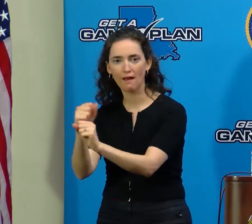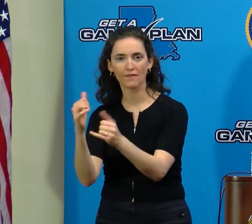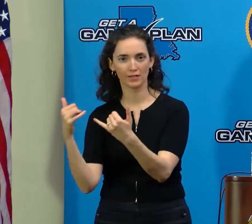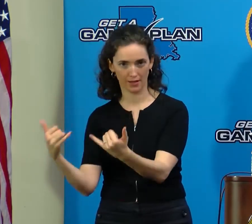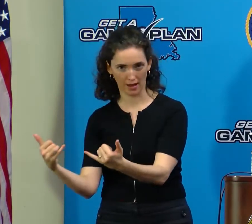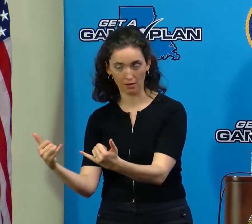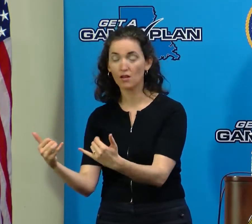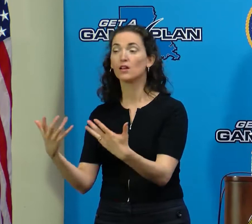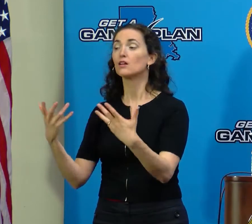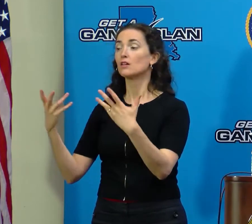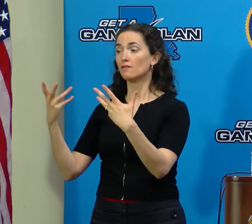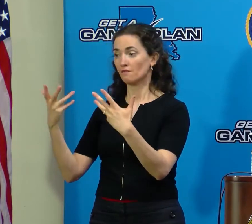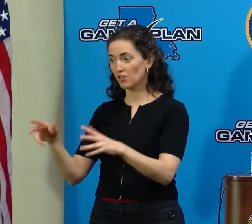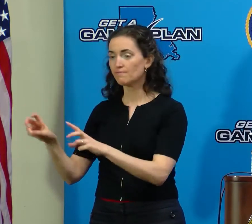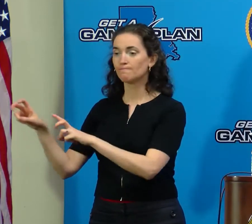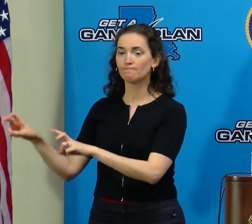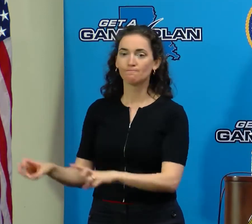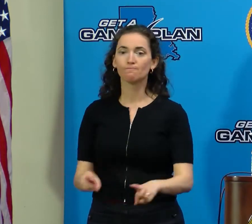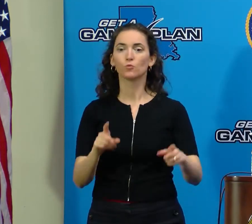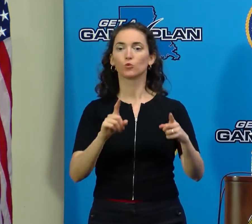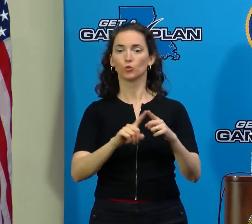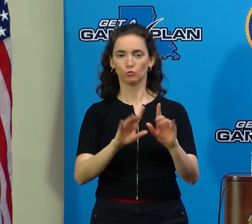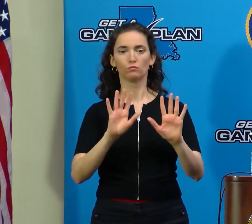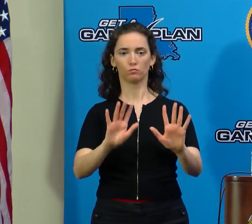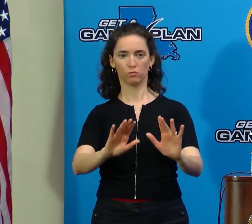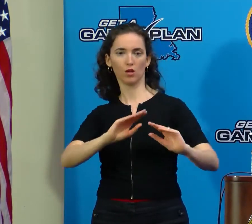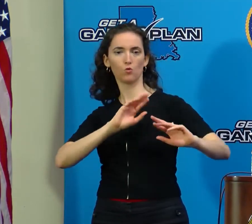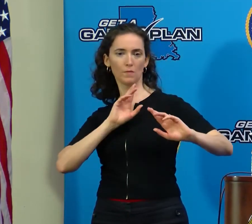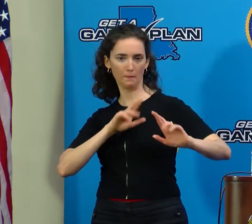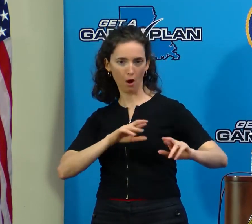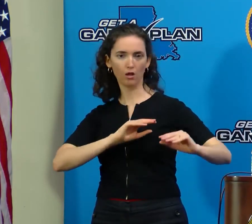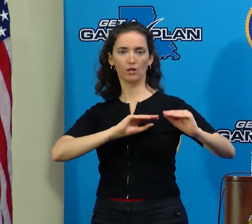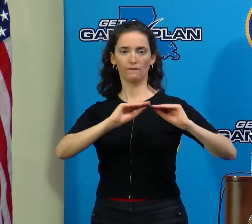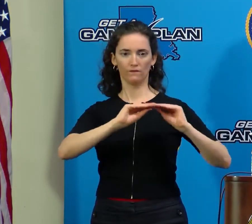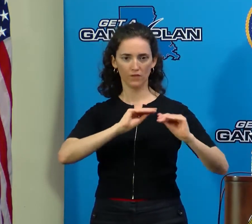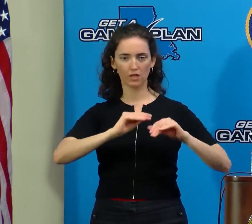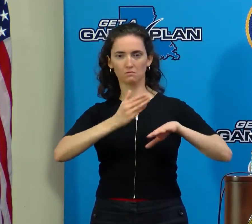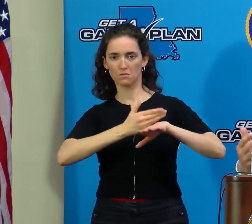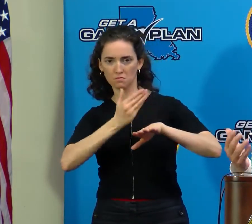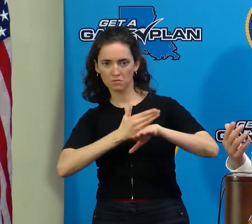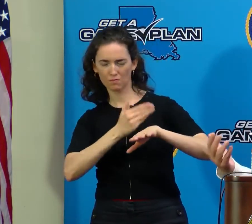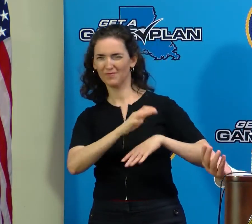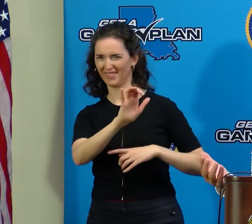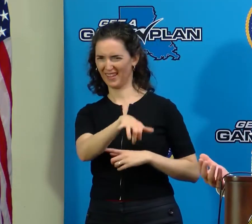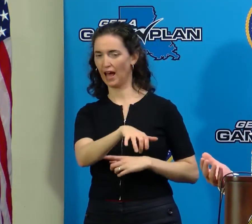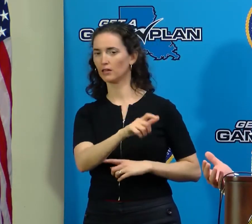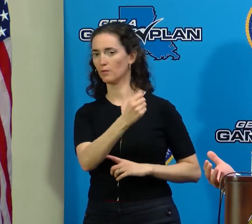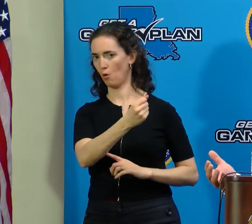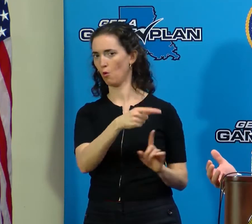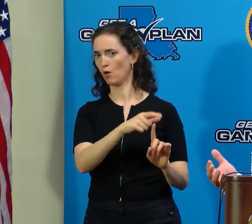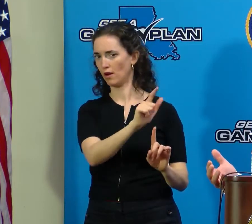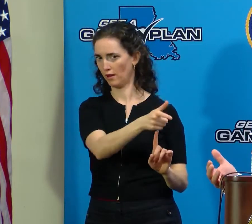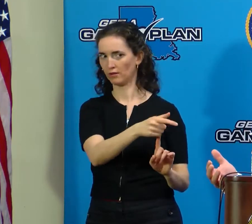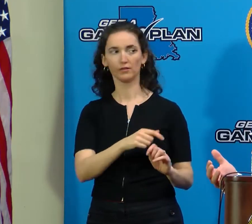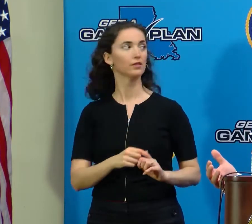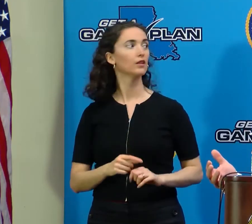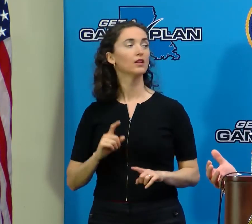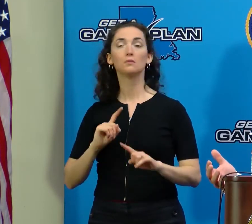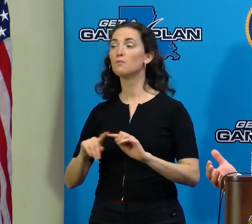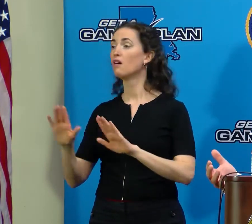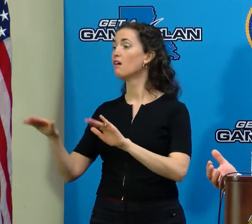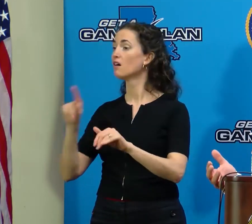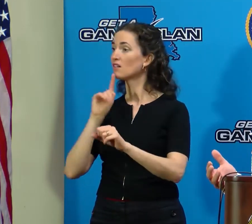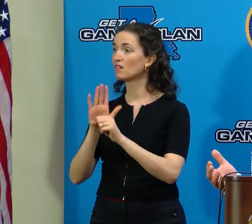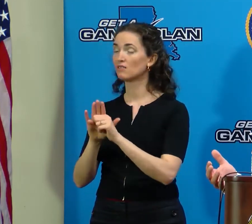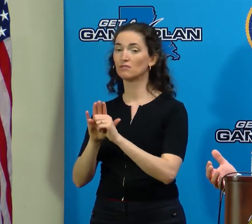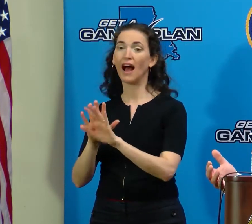into the response mode as well. But I just want to reassure the people that we are